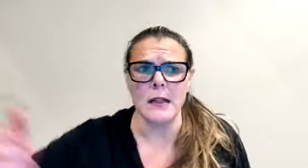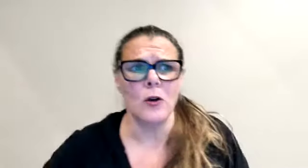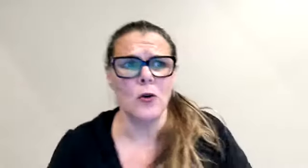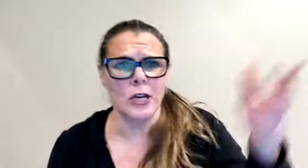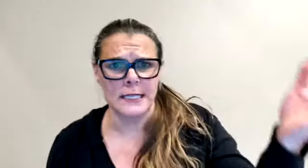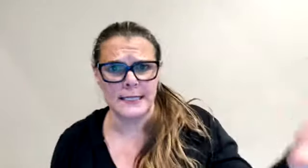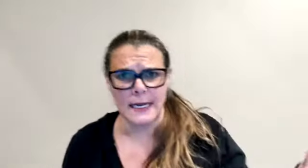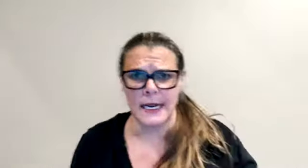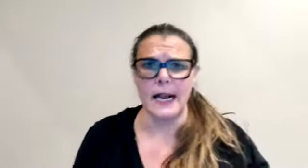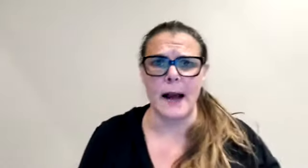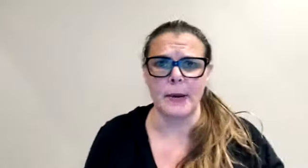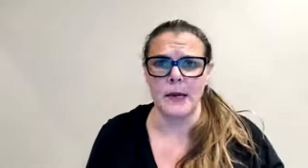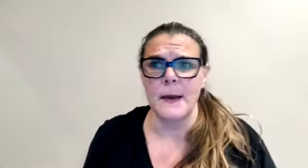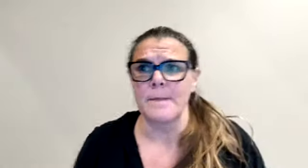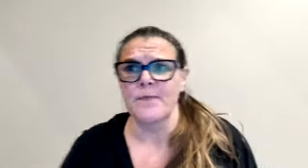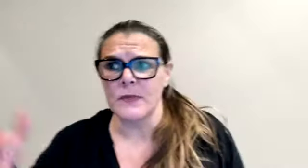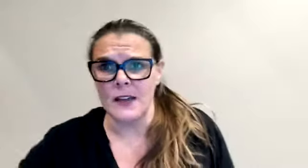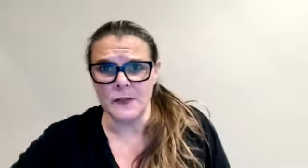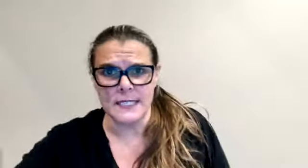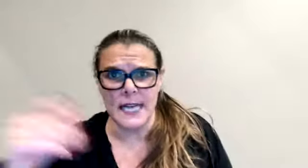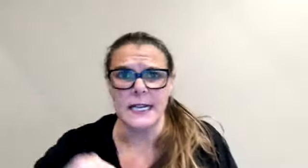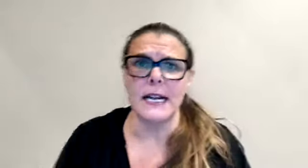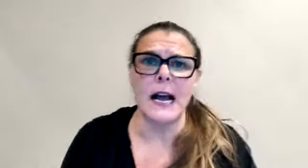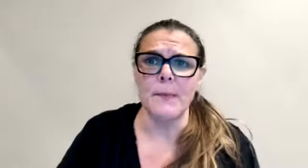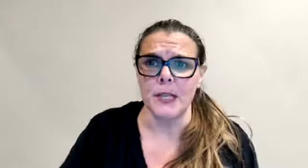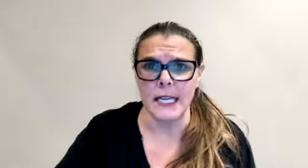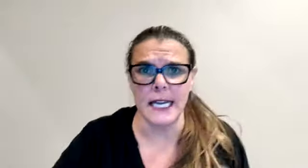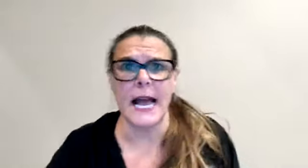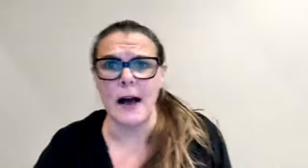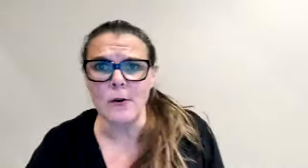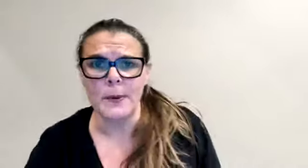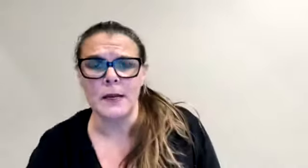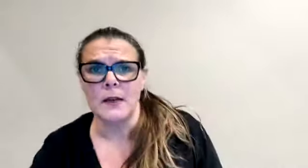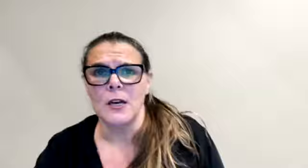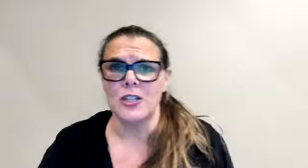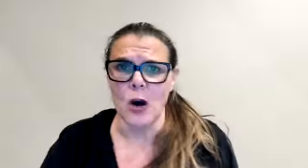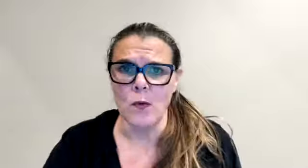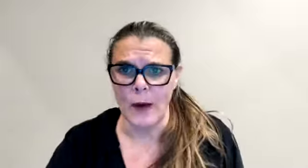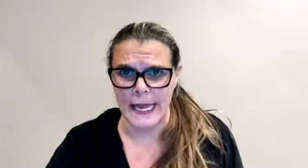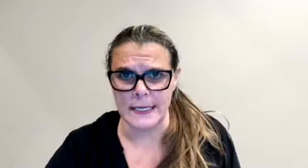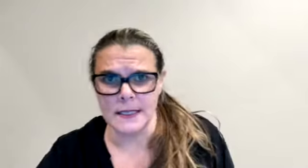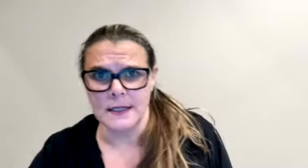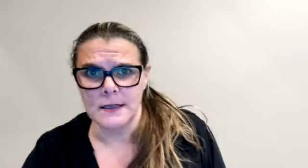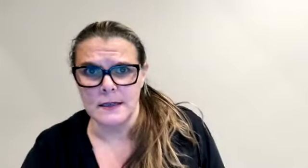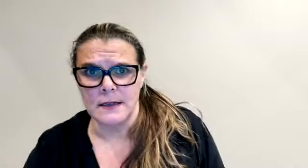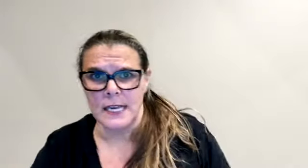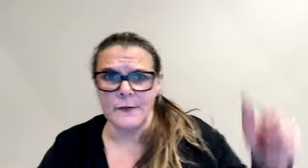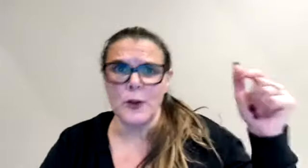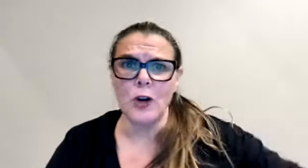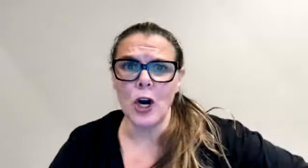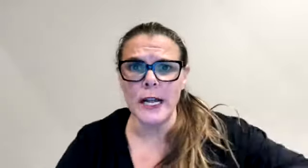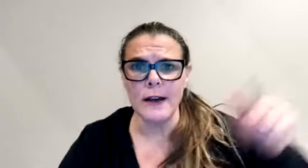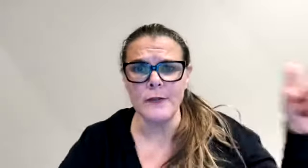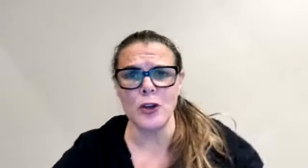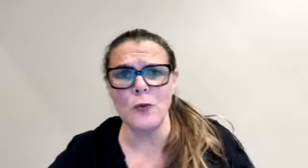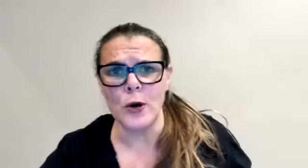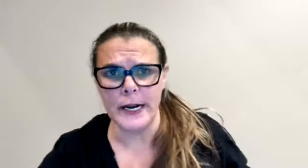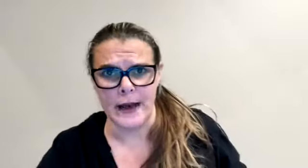or are you sucking it up? If you're sucking it up, you need help. Don't wait. If you could have, you would have.